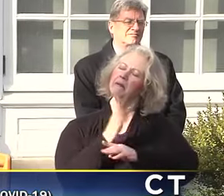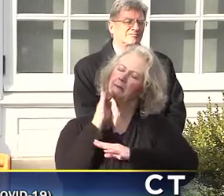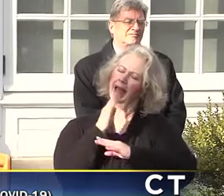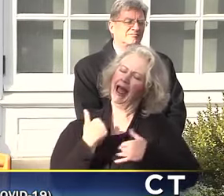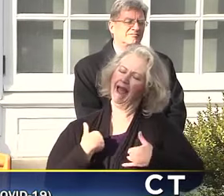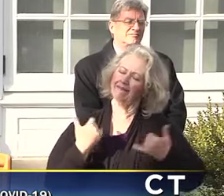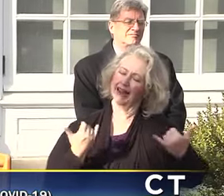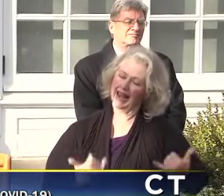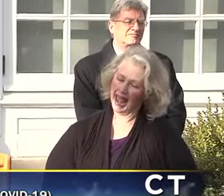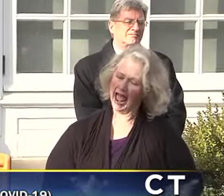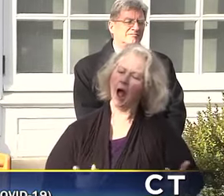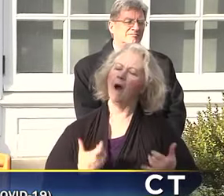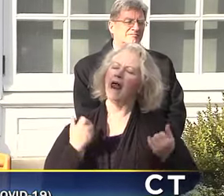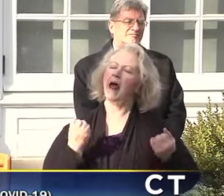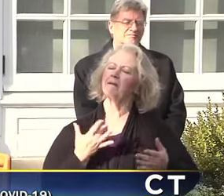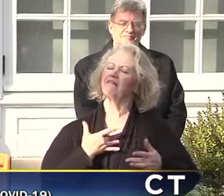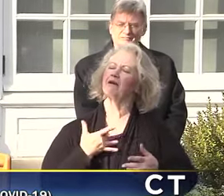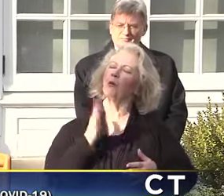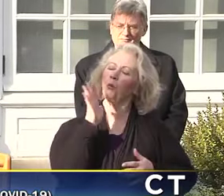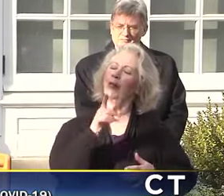will need when this thing peaks?